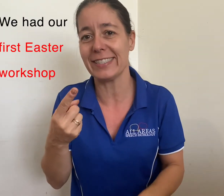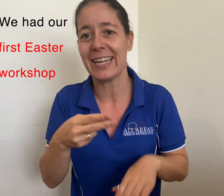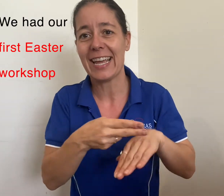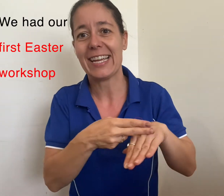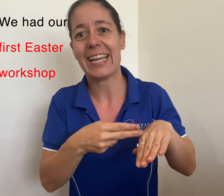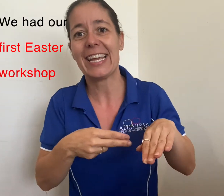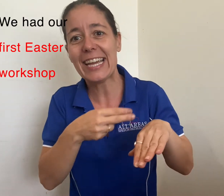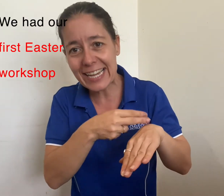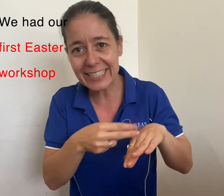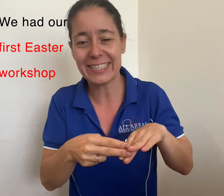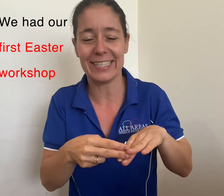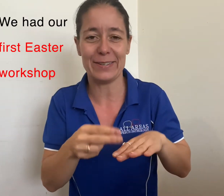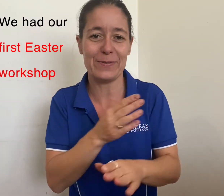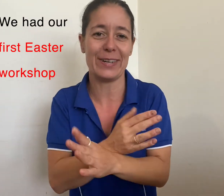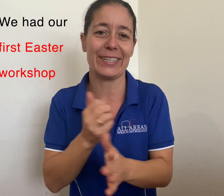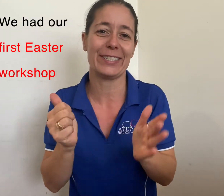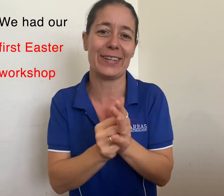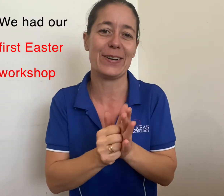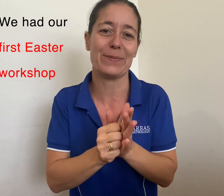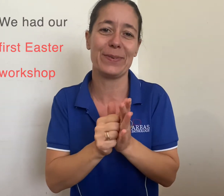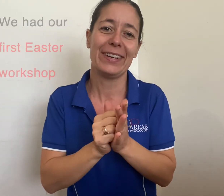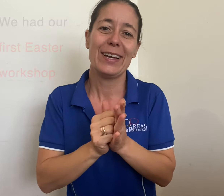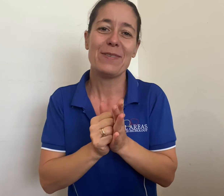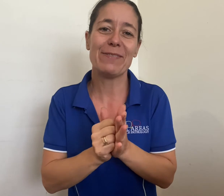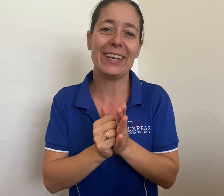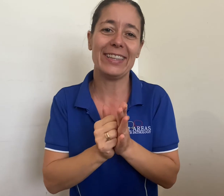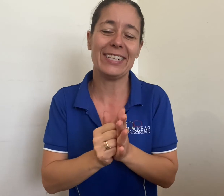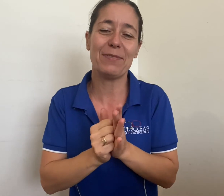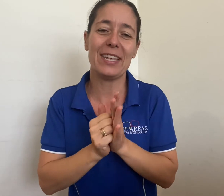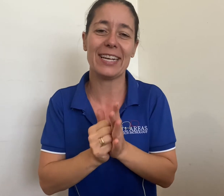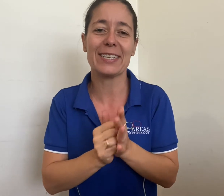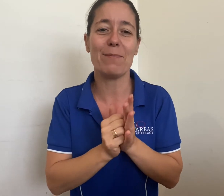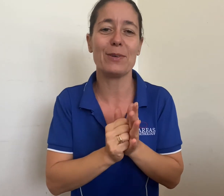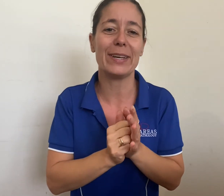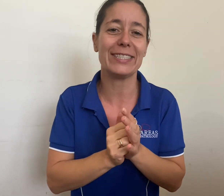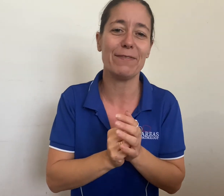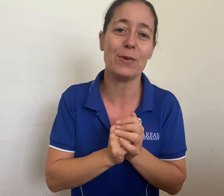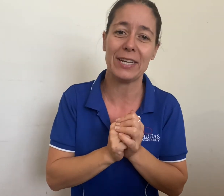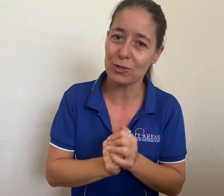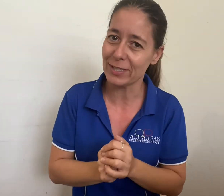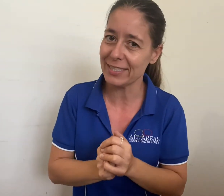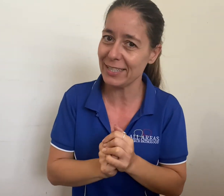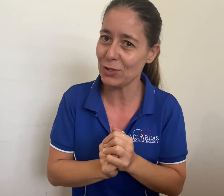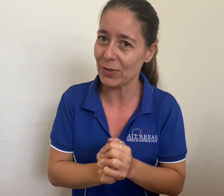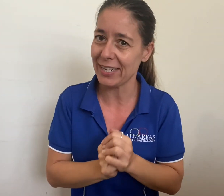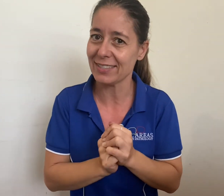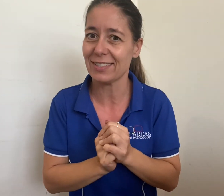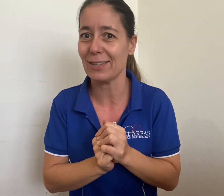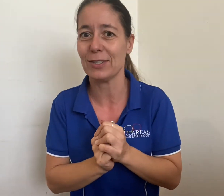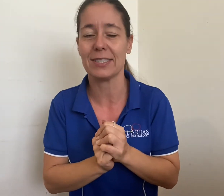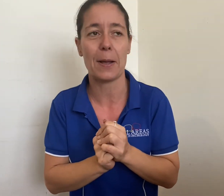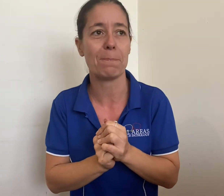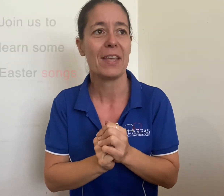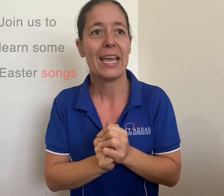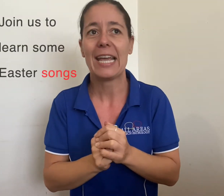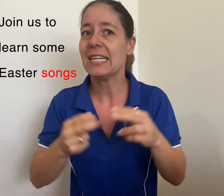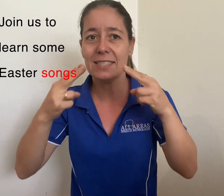Easter workshop. We're running these for the next couple of weeks if you're interested in joining us to learn some Easter